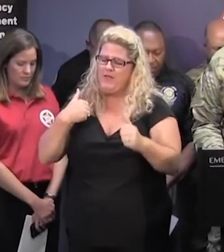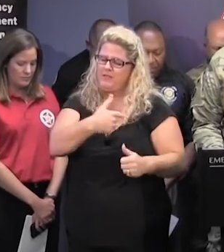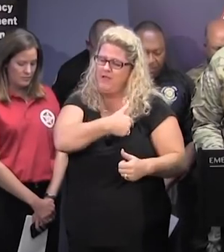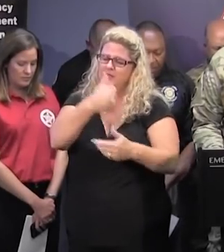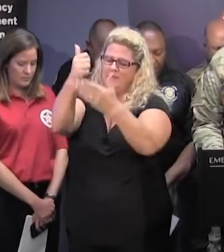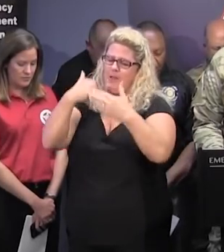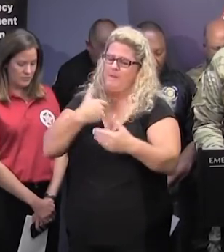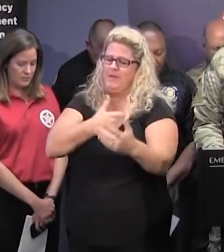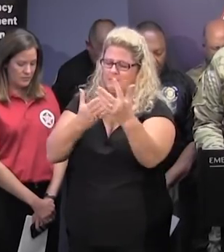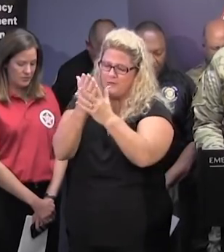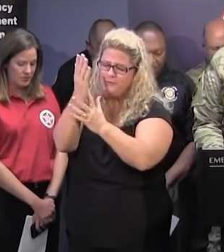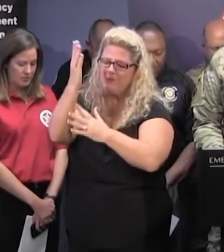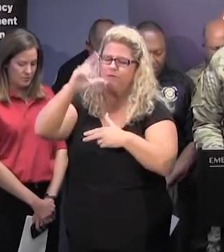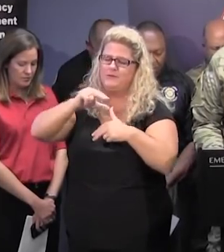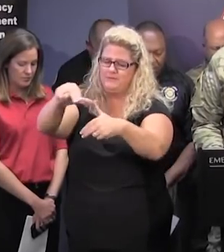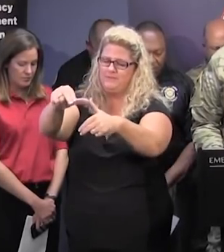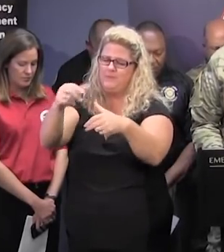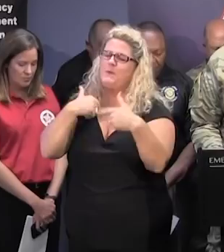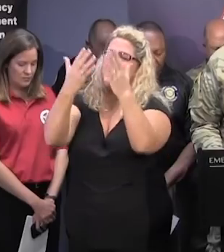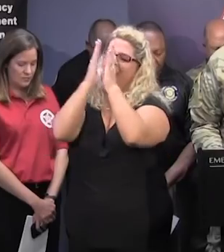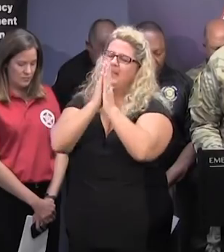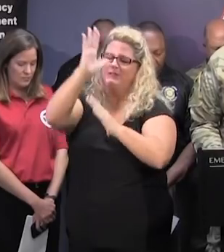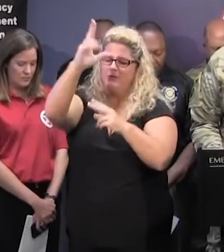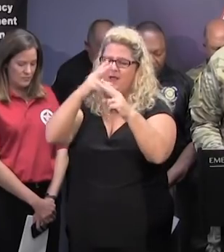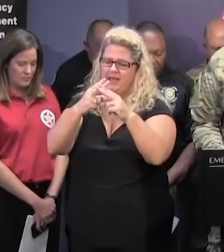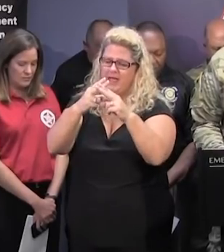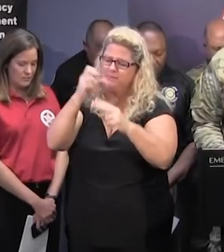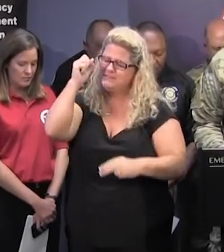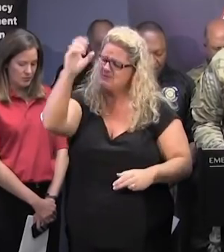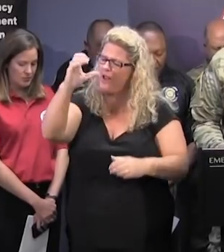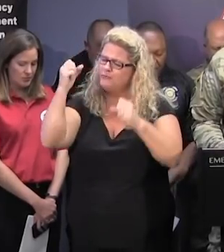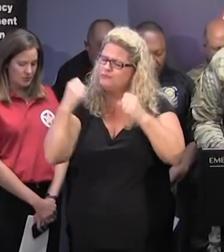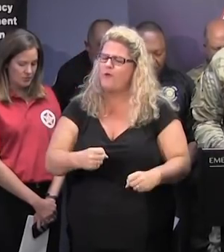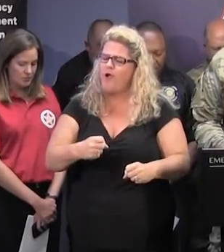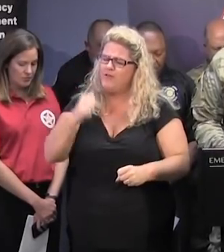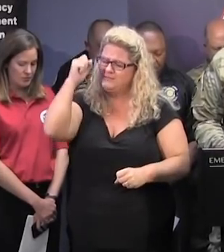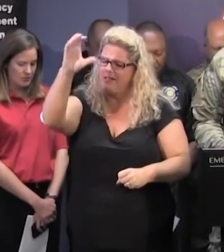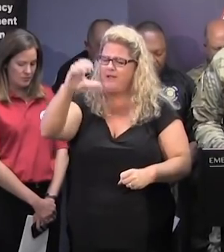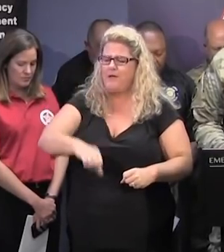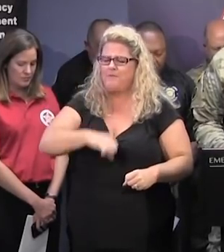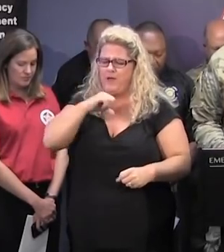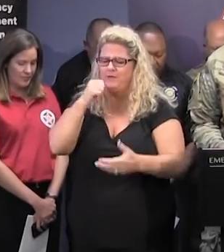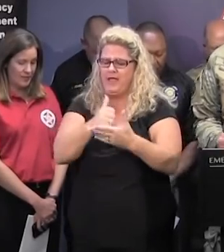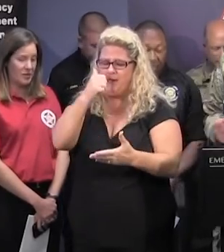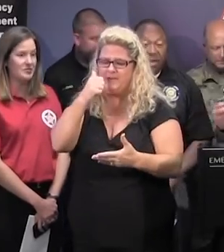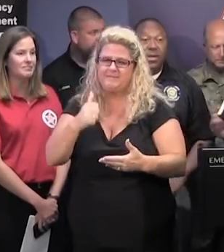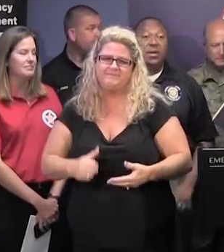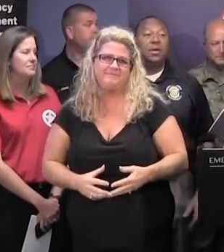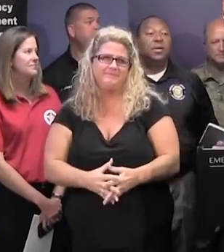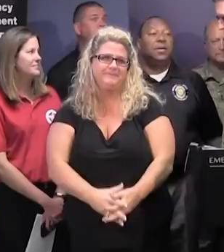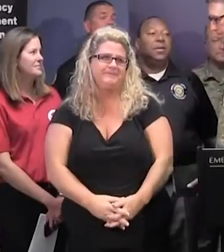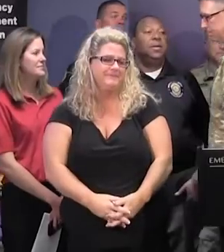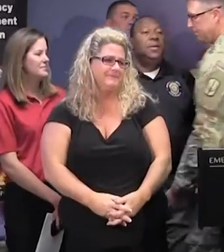through the storm. We ask all these things in your gracious name, Lord. South Carolina strong, South Carolina proud. Amen. Amen.